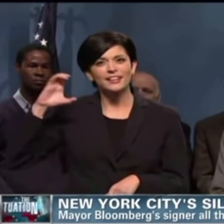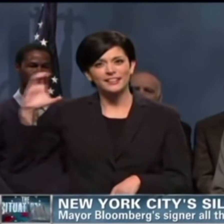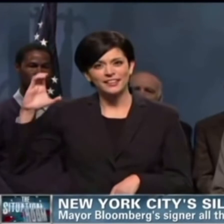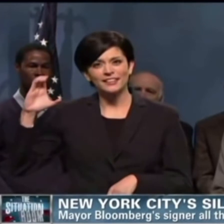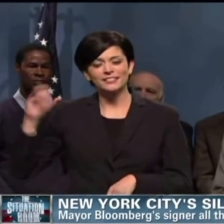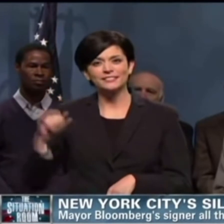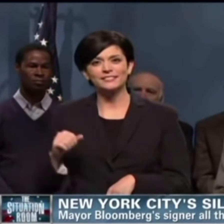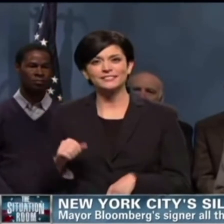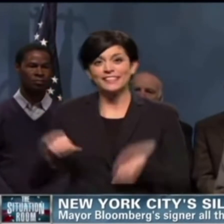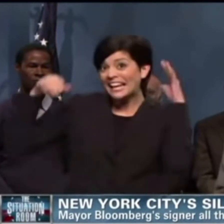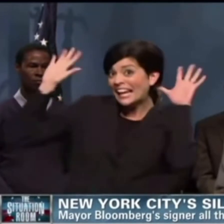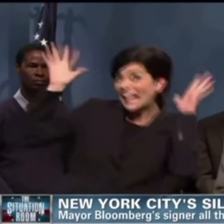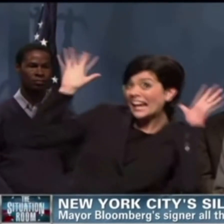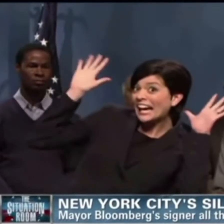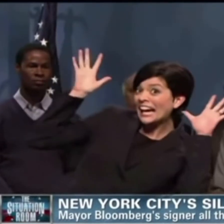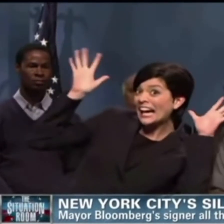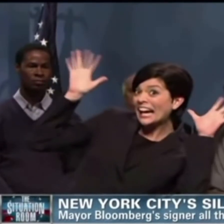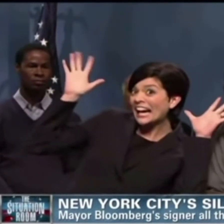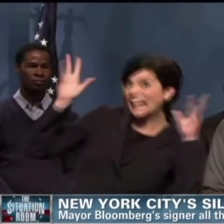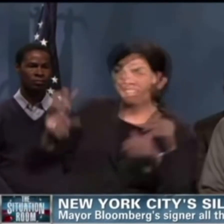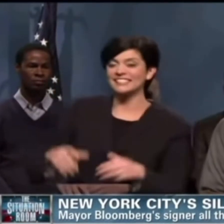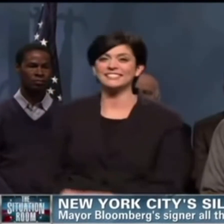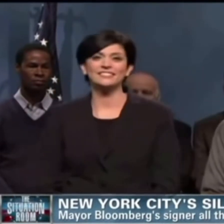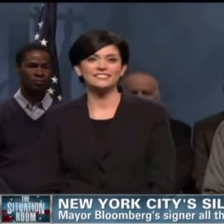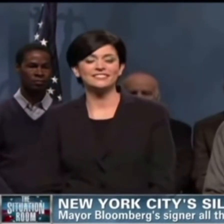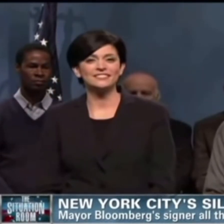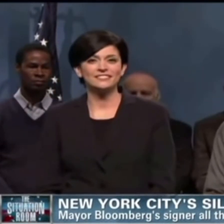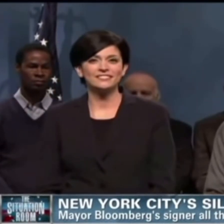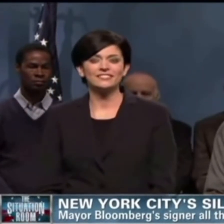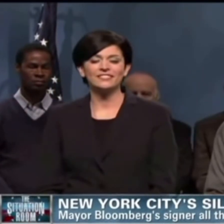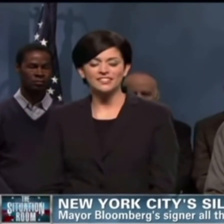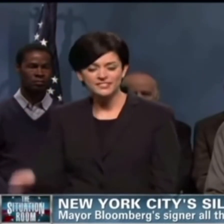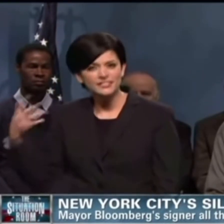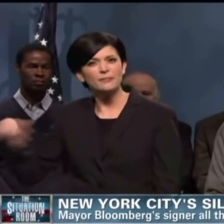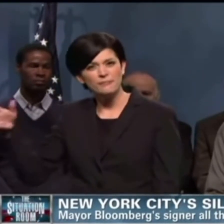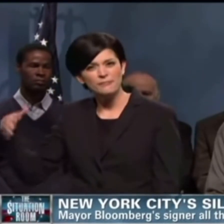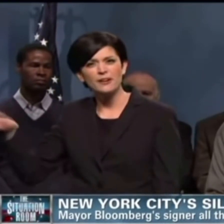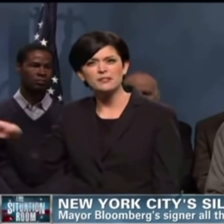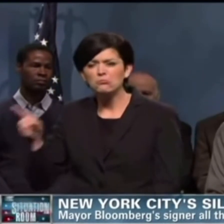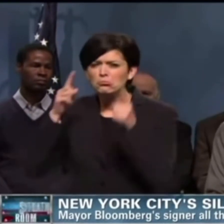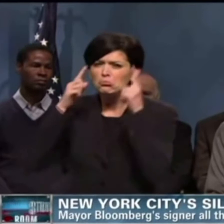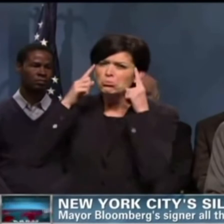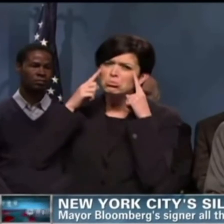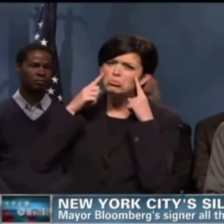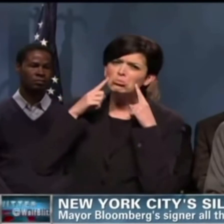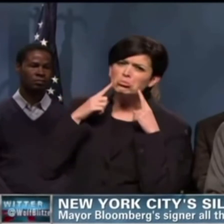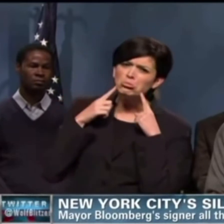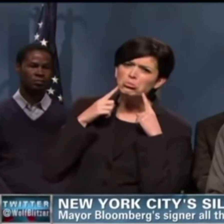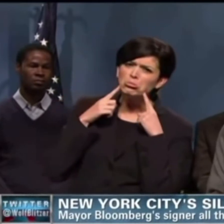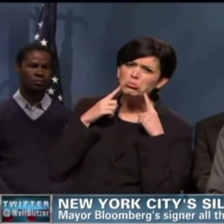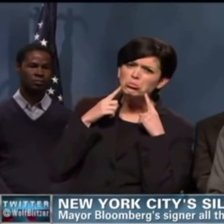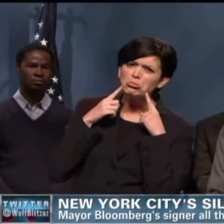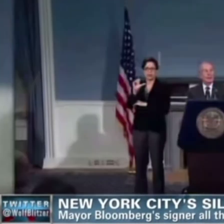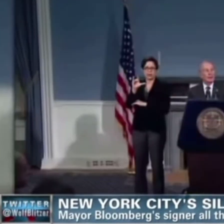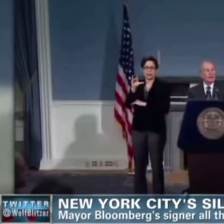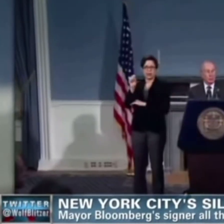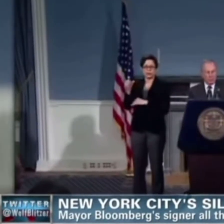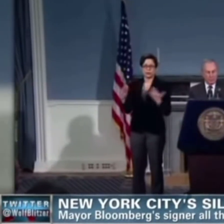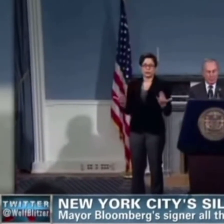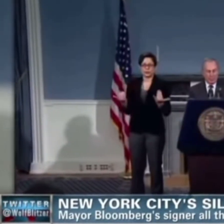some pizzazz to what would otherwise have been a dour occasion. I did want to bring,